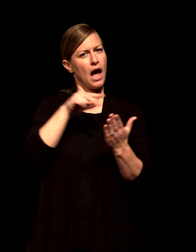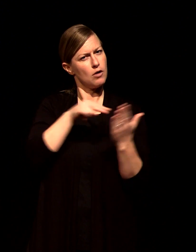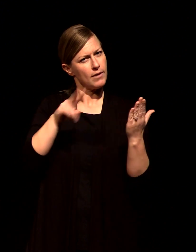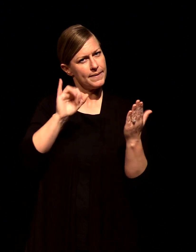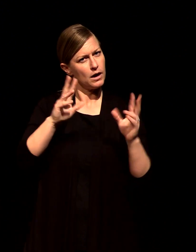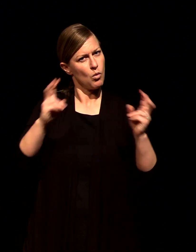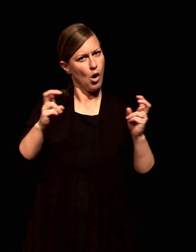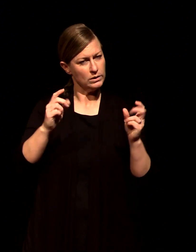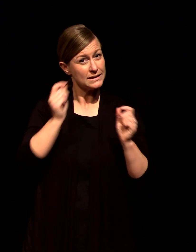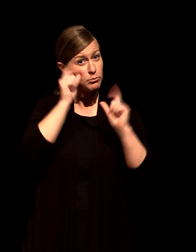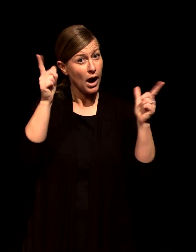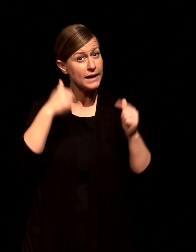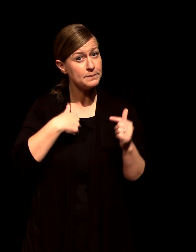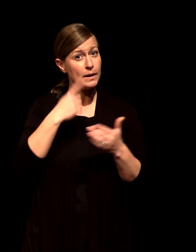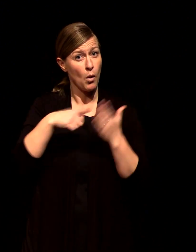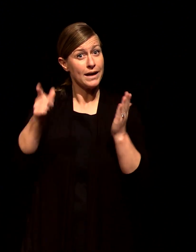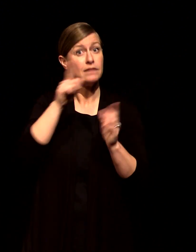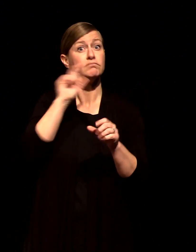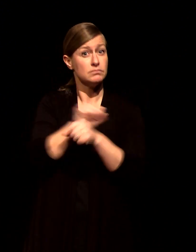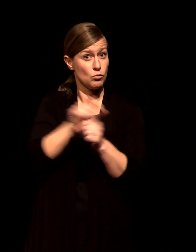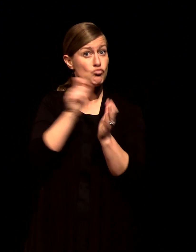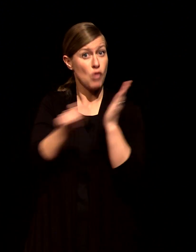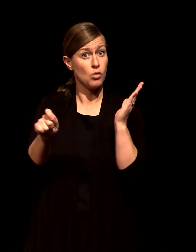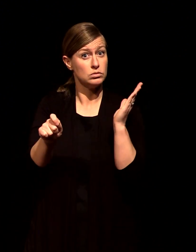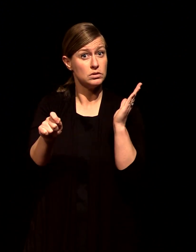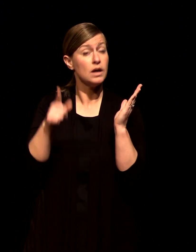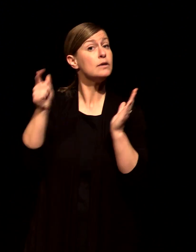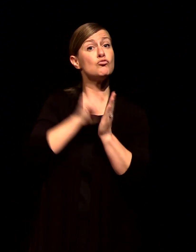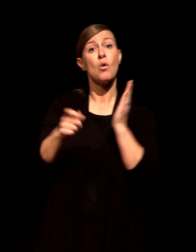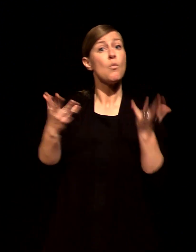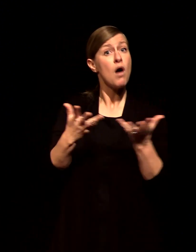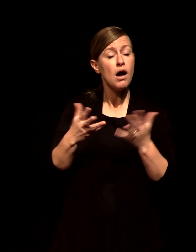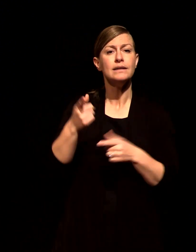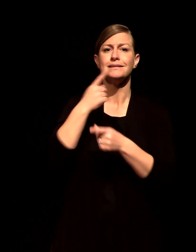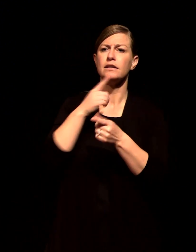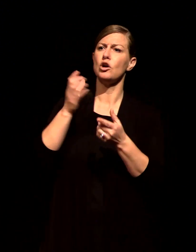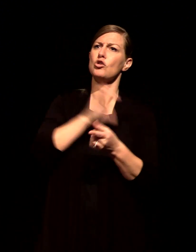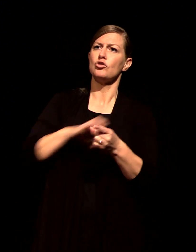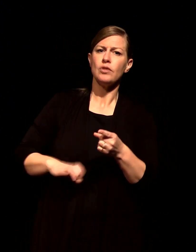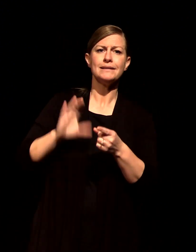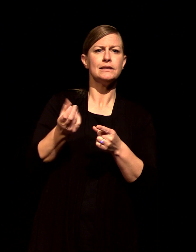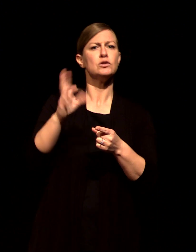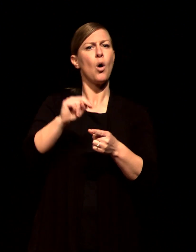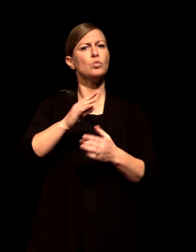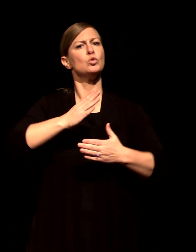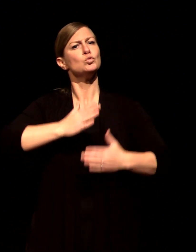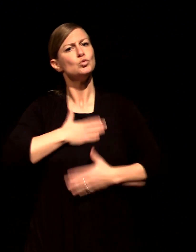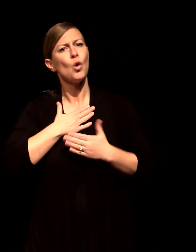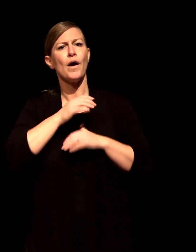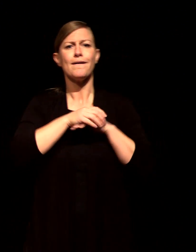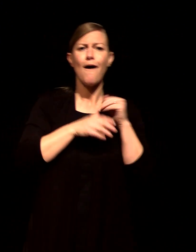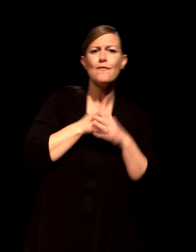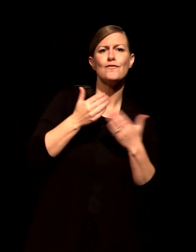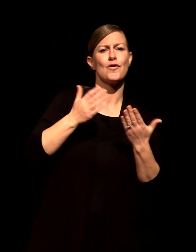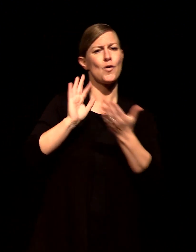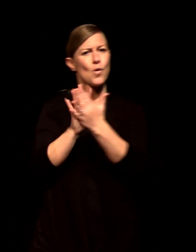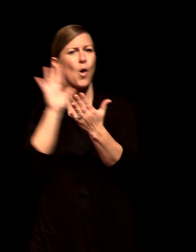he completes the quote this way Christ's own joy comfort happiness and glory are increased and enlarged by his